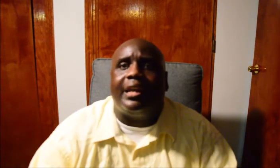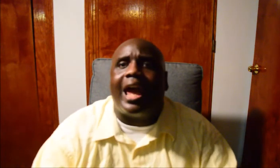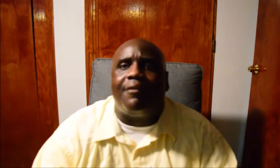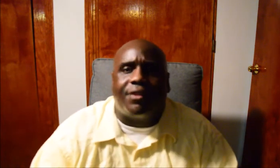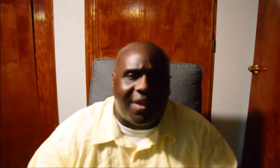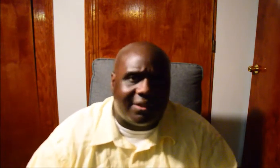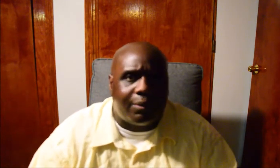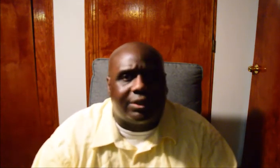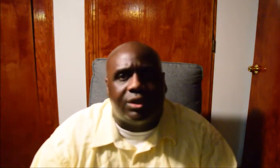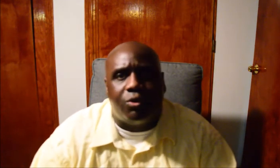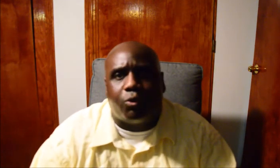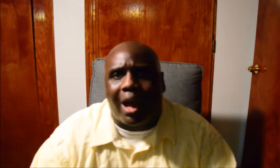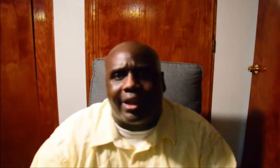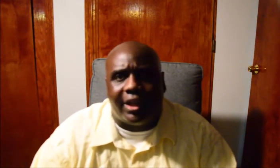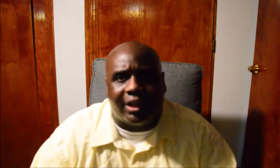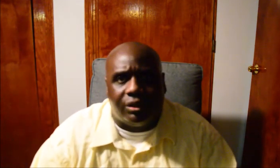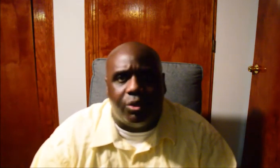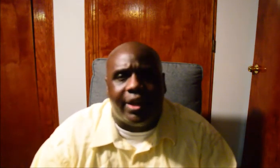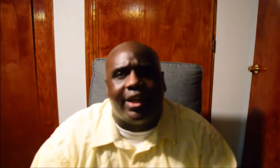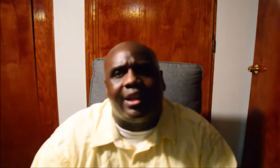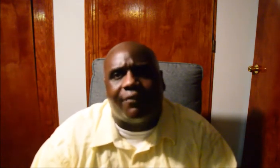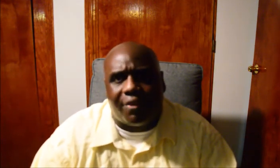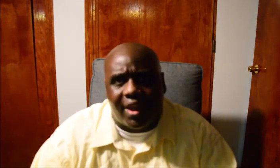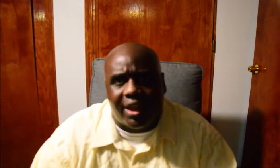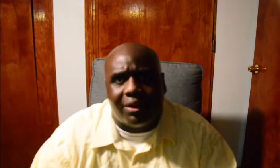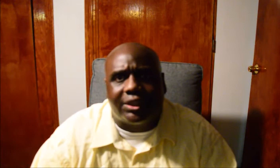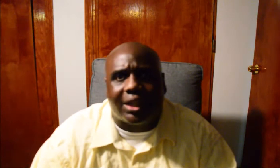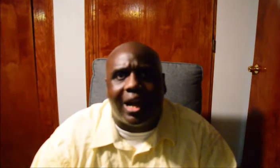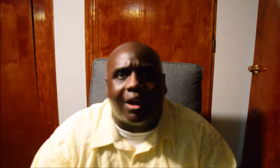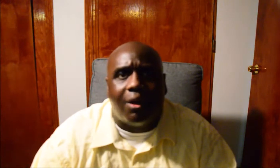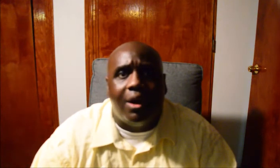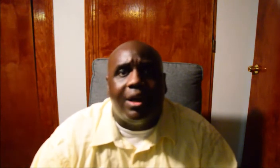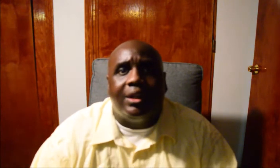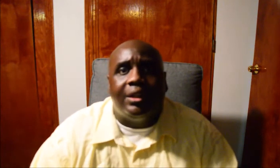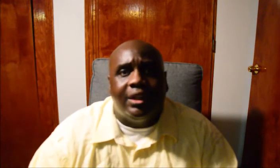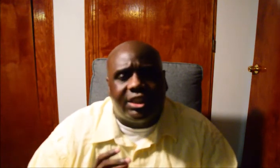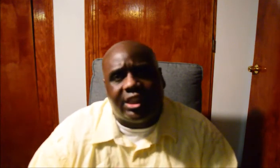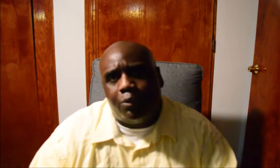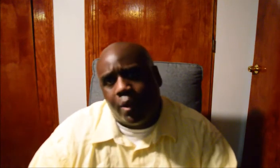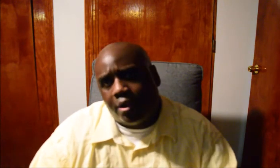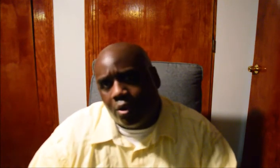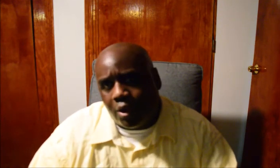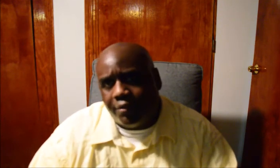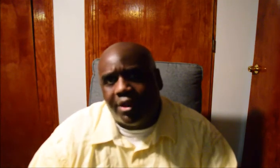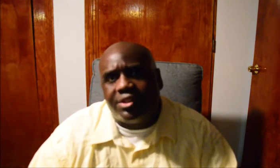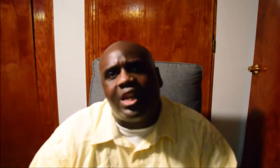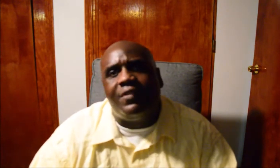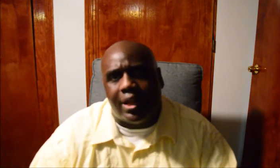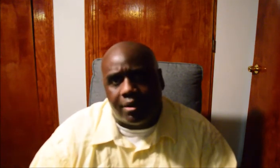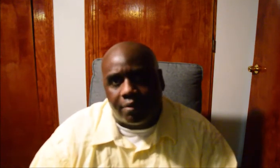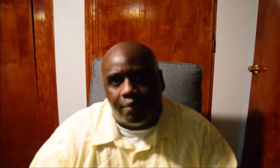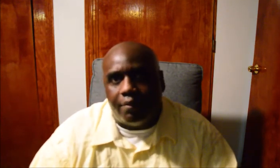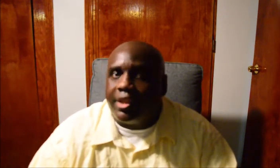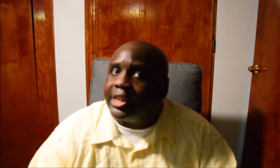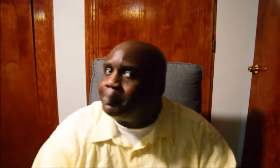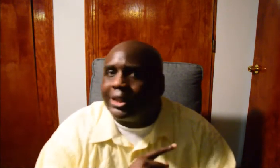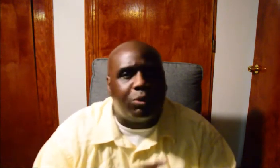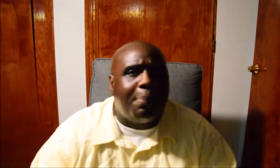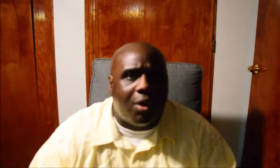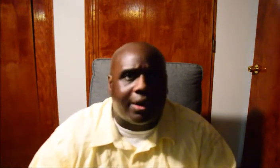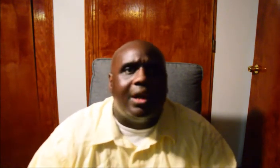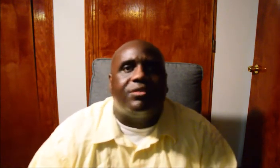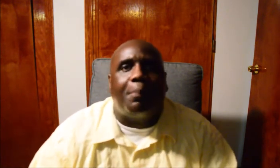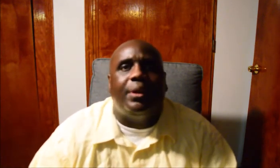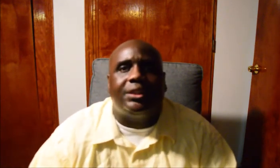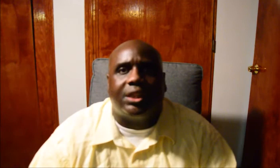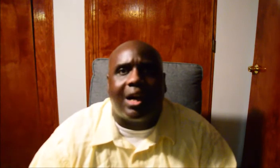And after that, there was looting and looting and everything here in Chicago. Chicago, she went on TV in a special